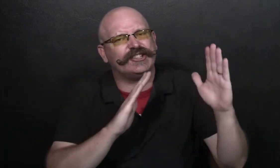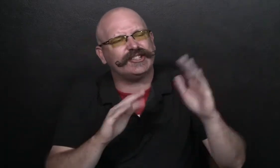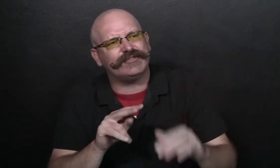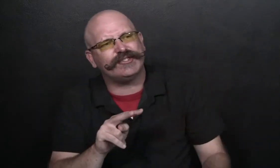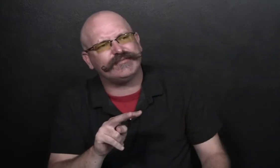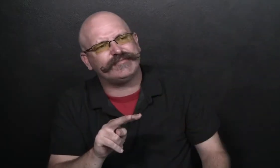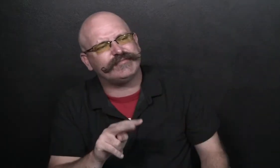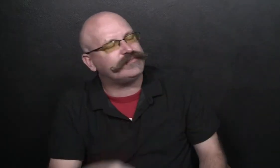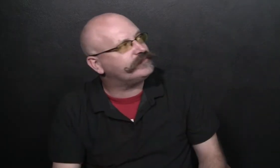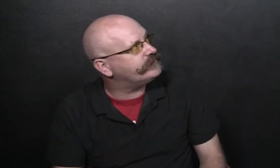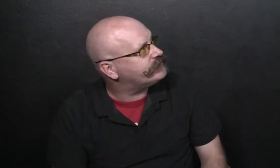They were worried.